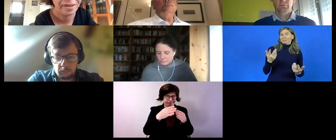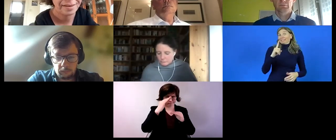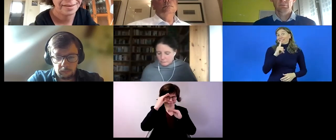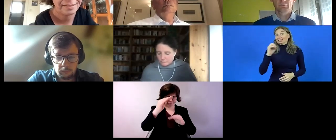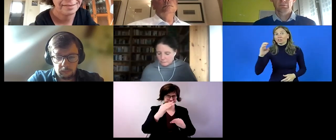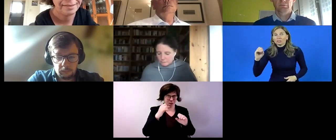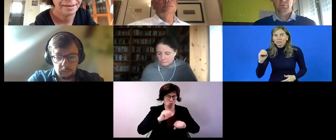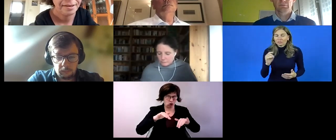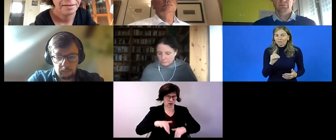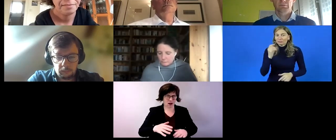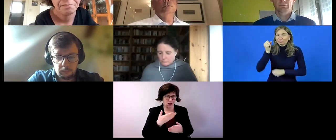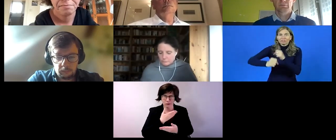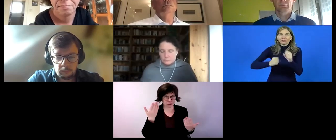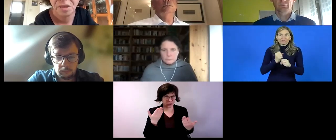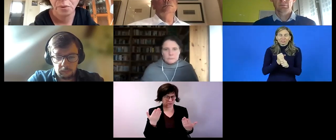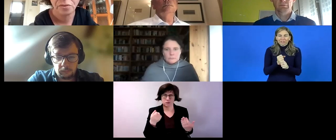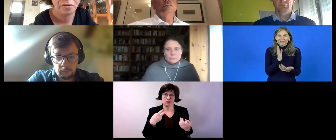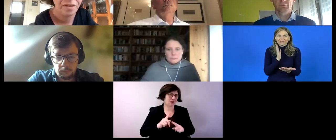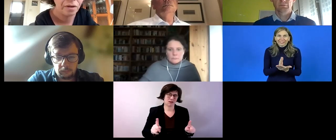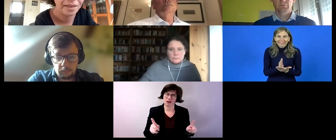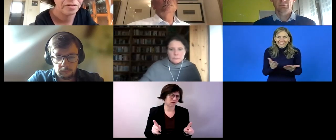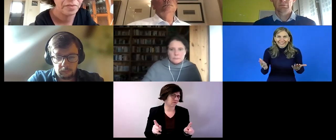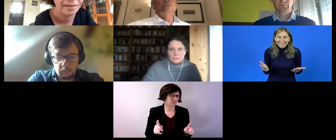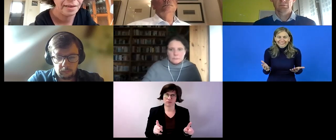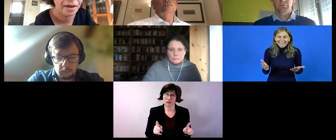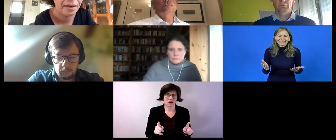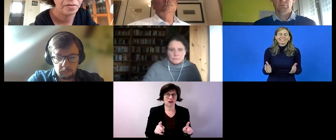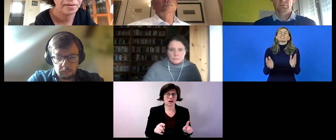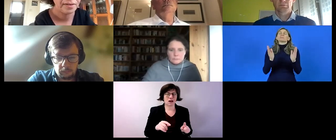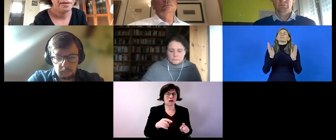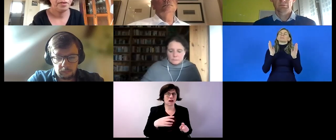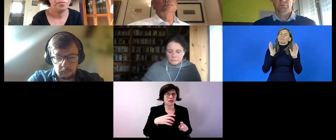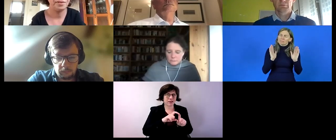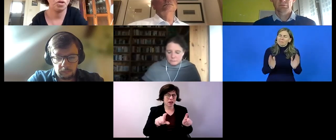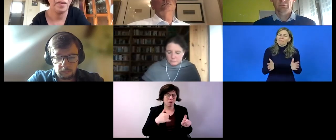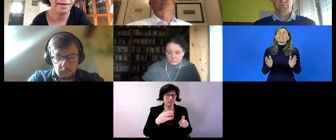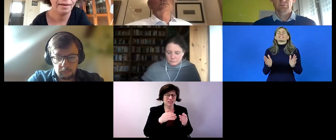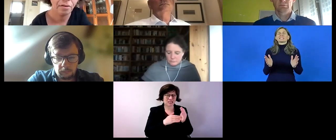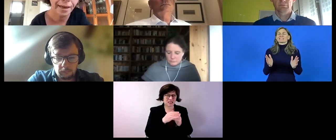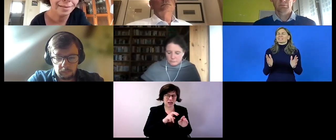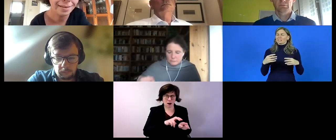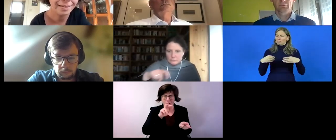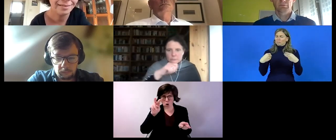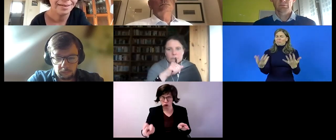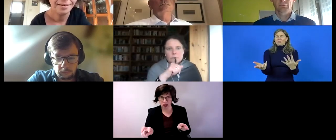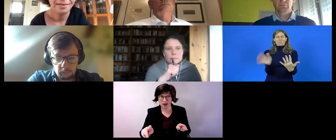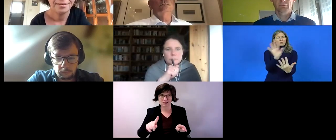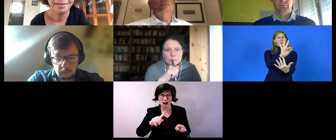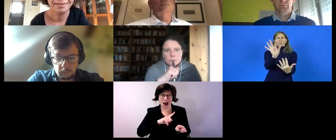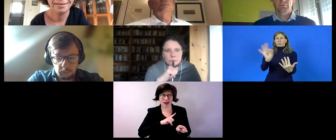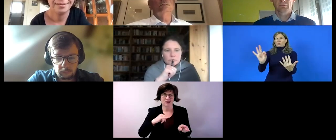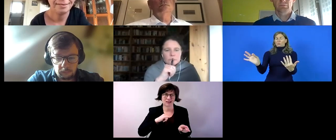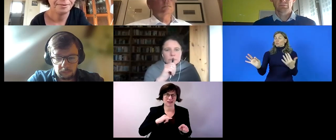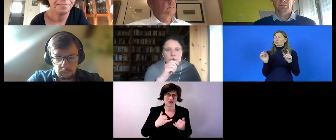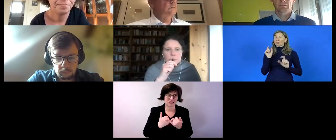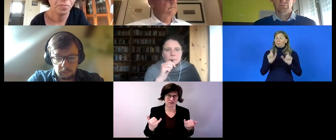if you're i'm not mistaken um we must give much more choices to disabled people